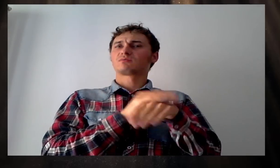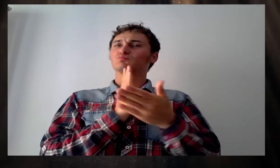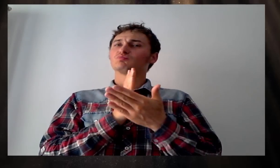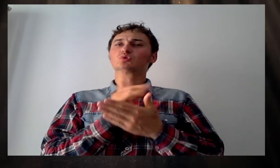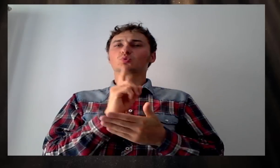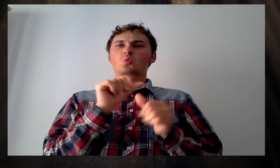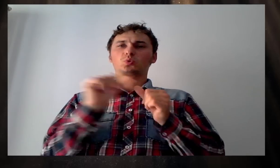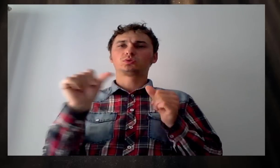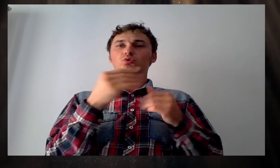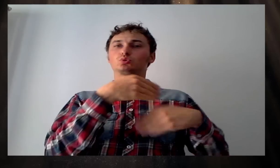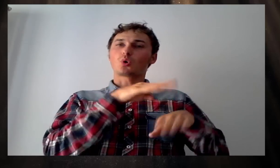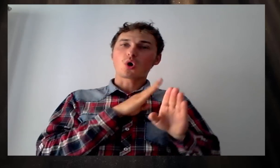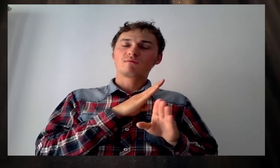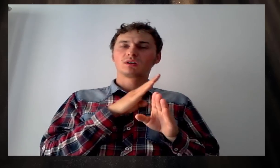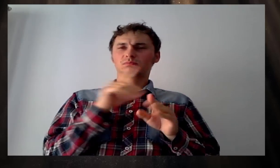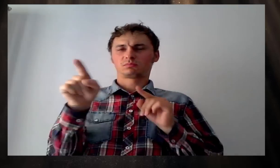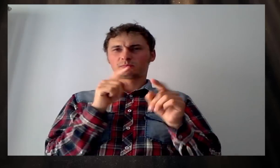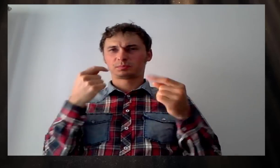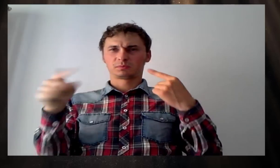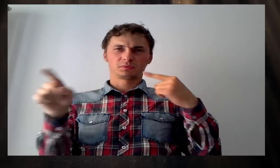I'll show do so